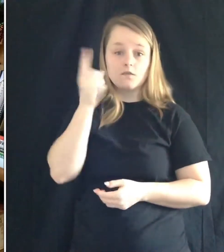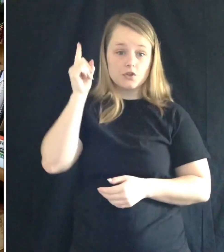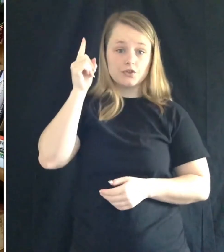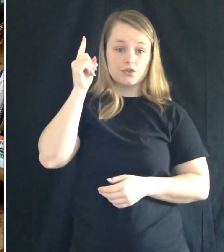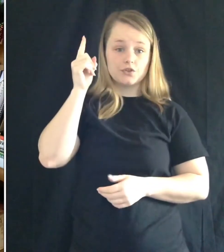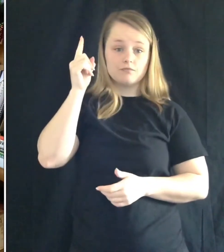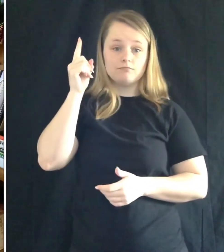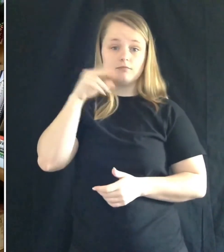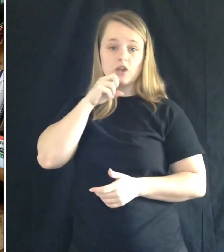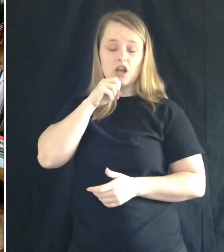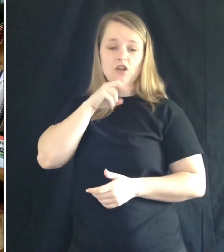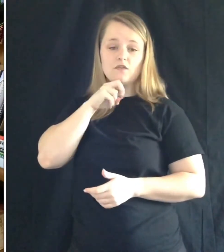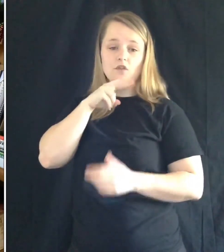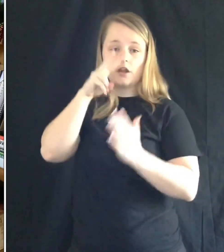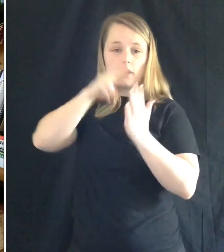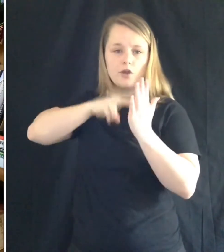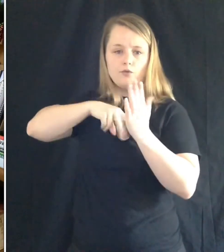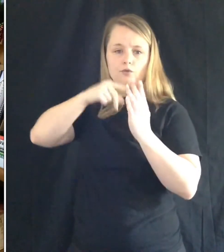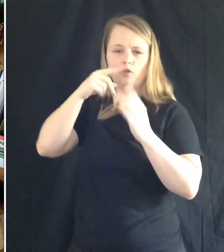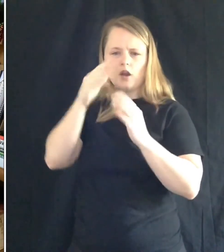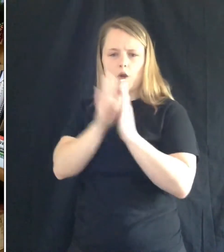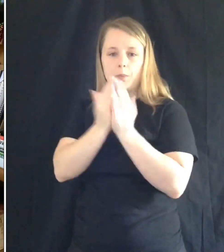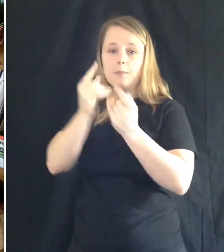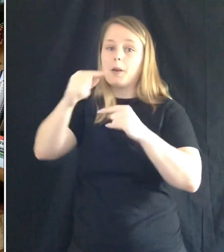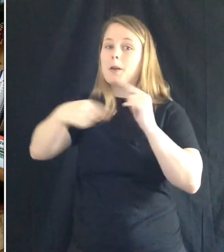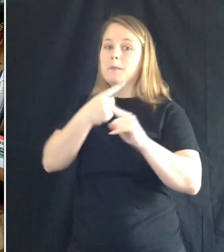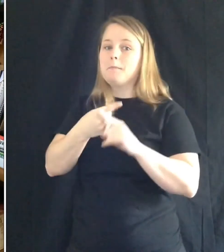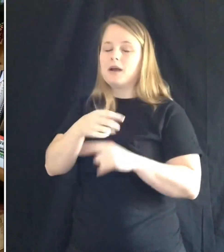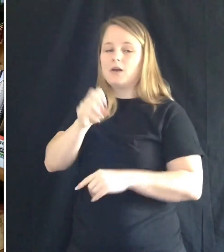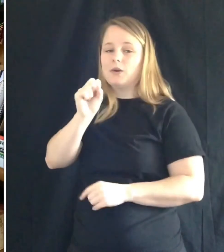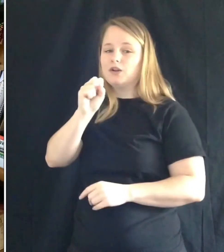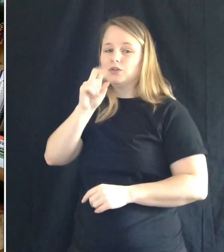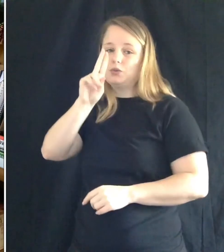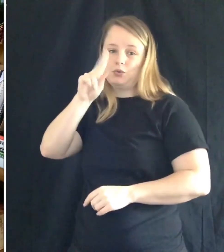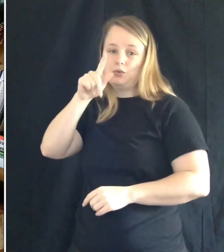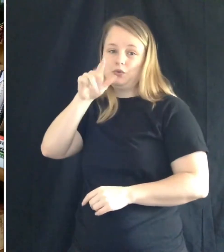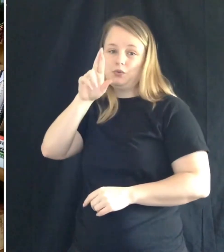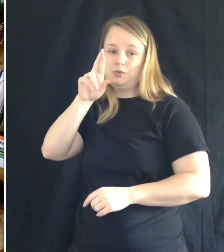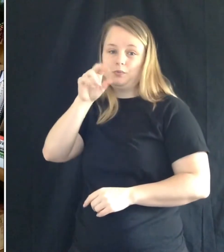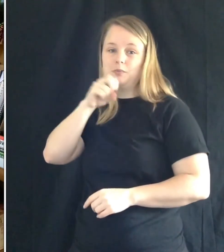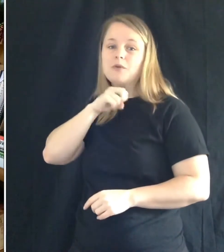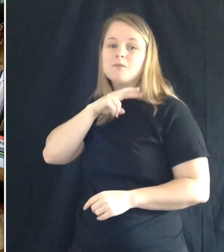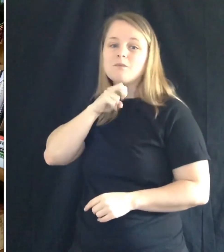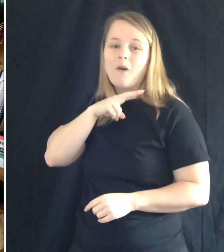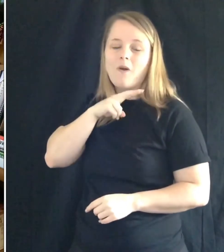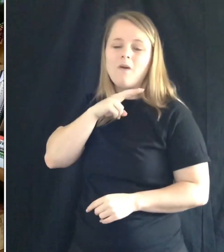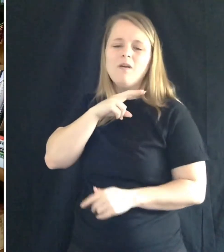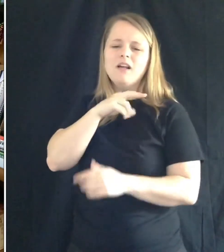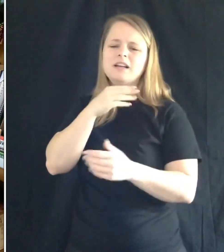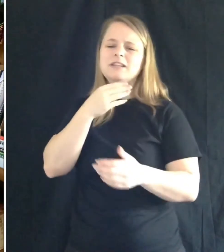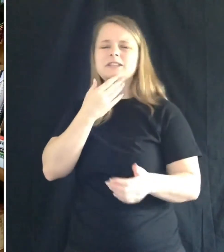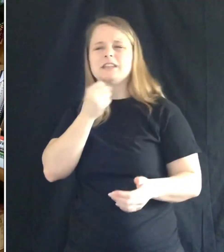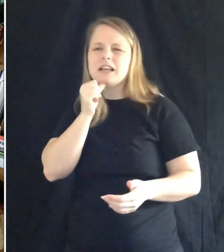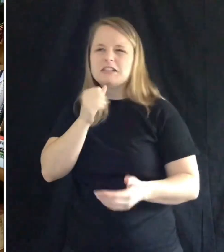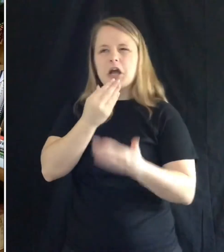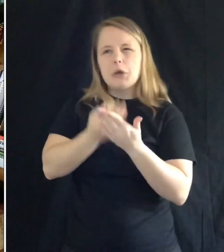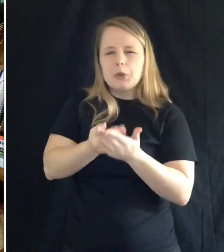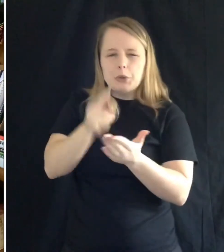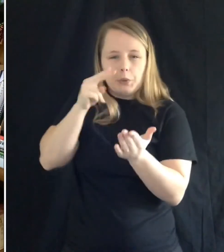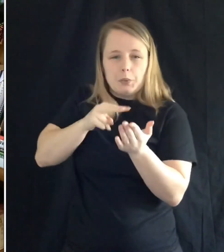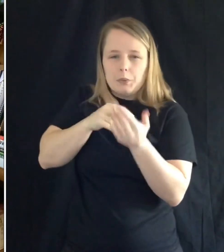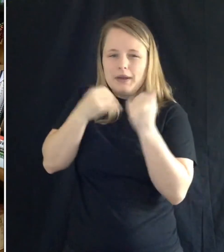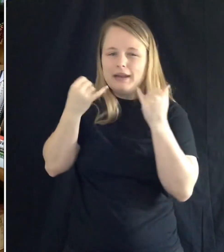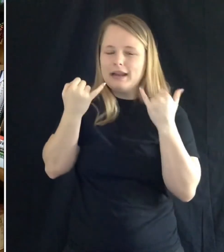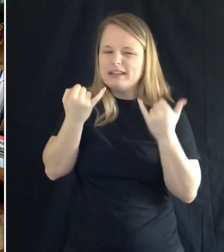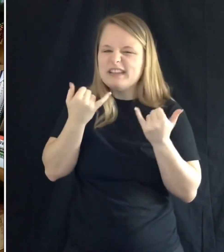First, Froggy read a book about Superfrog. He wasn't very good at reading yet, but he was very